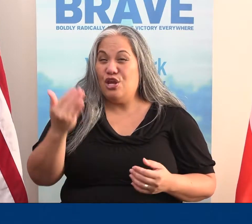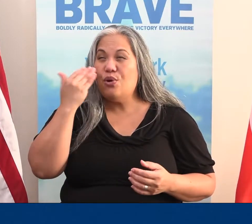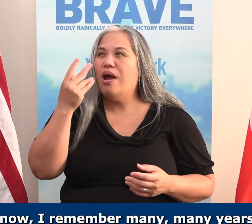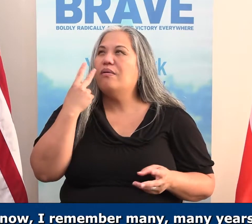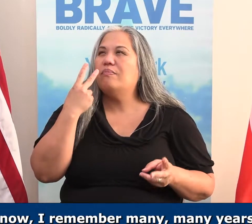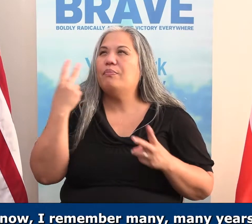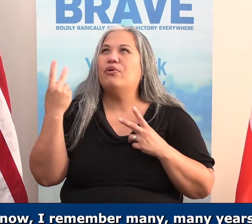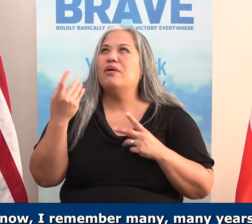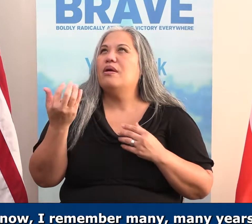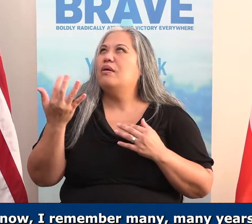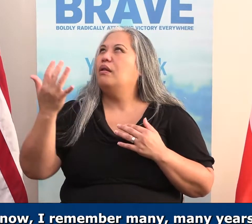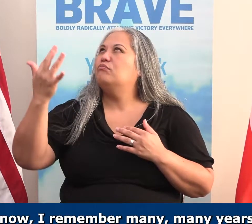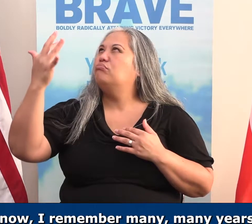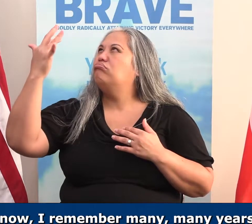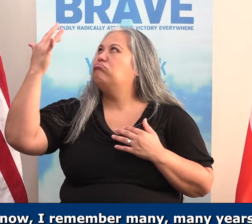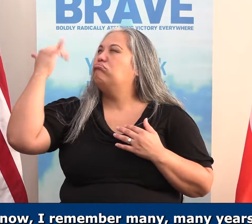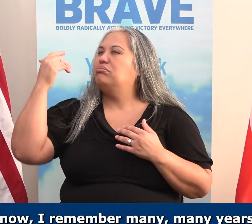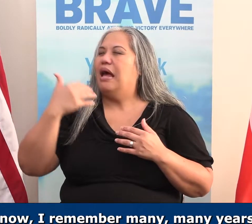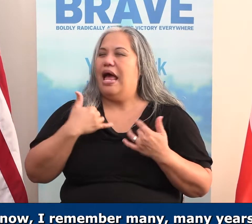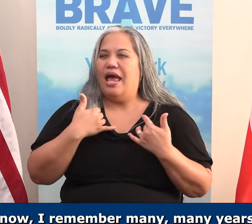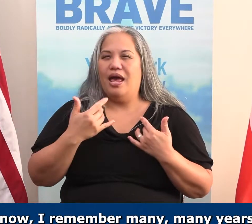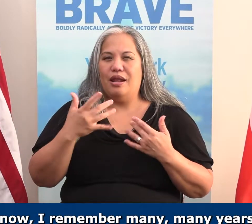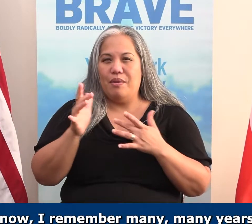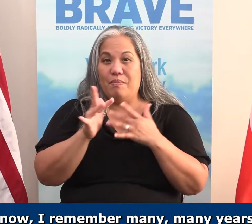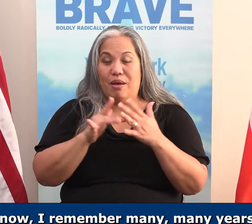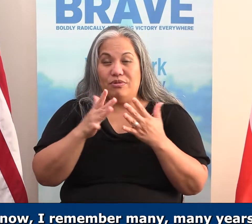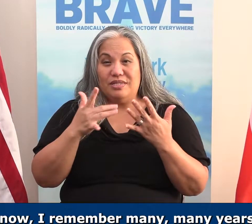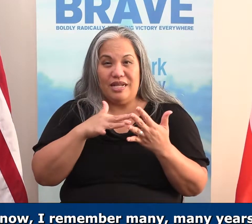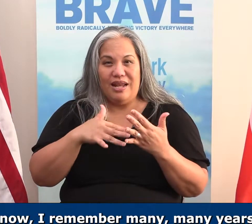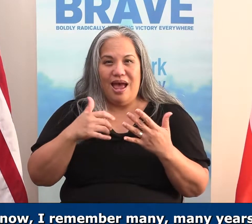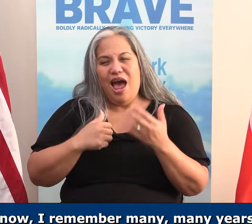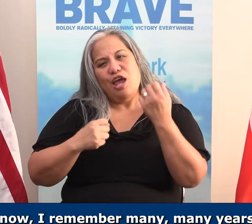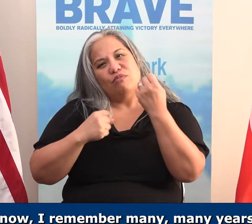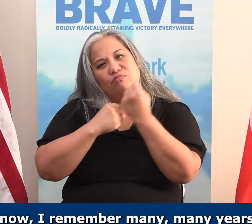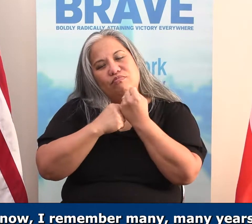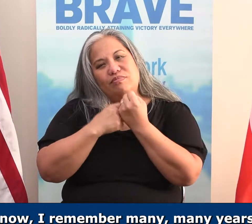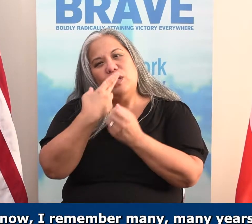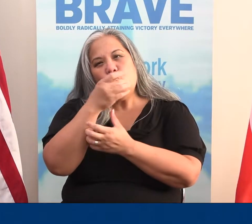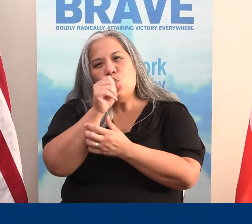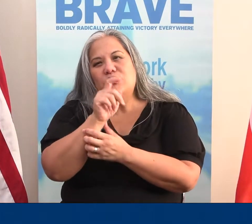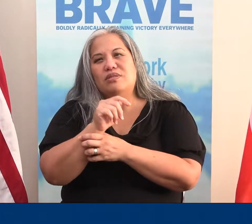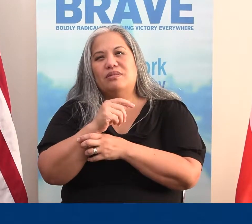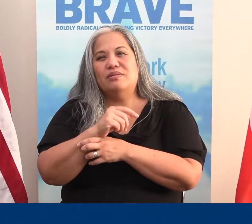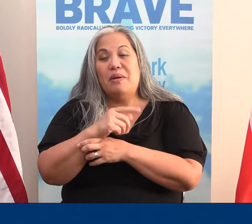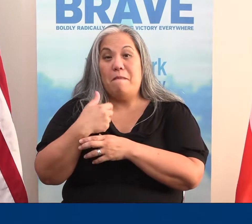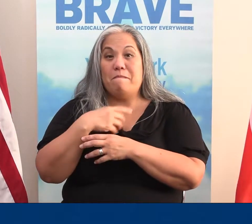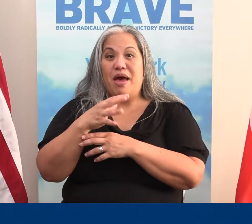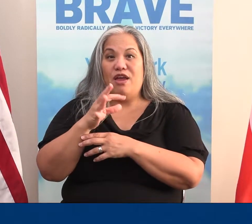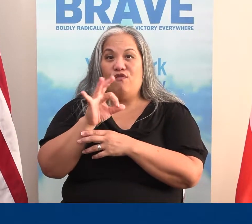You know, I remember many, many years ago when I had a Bible study that I hosted in my fraternity room.